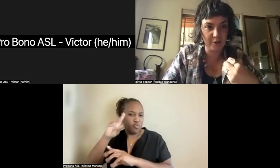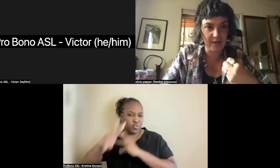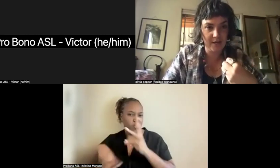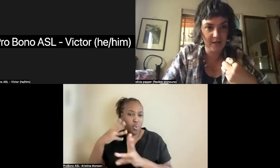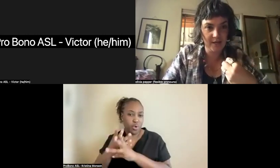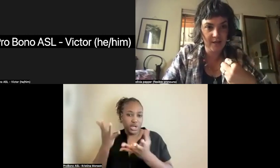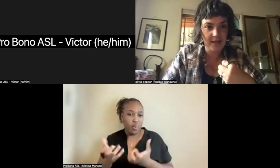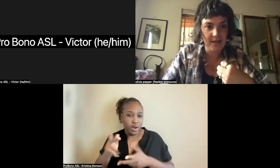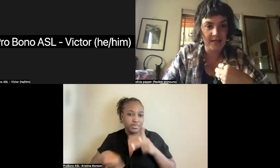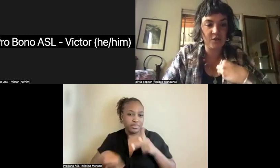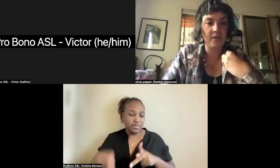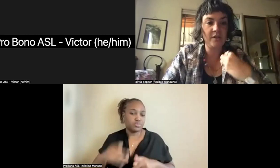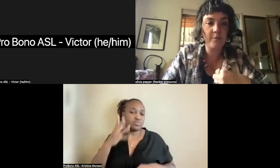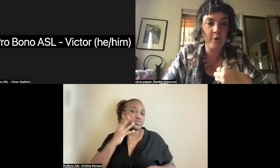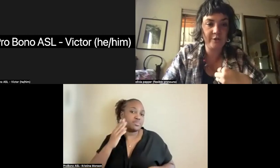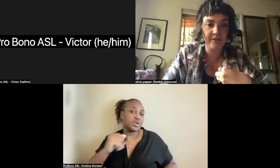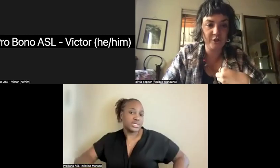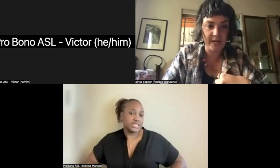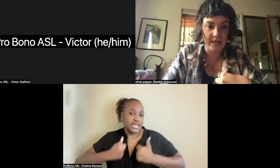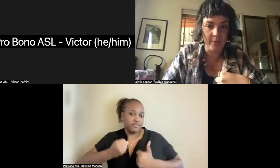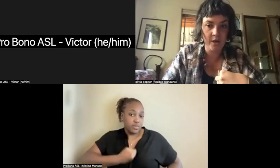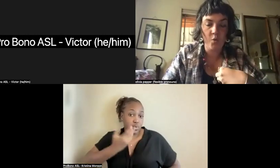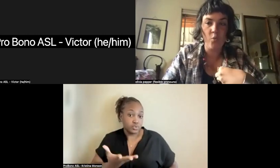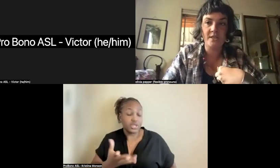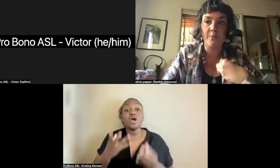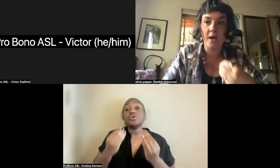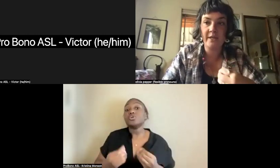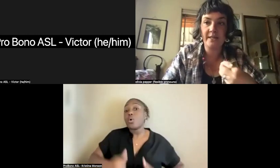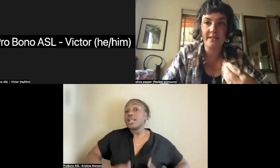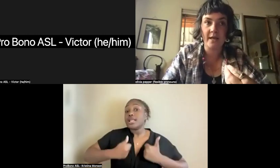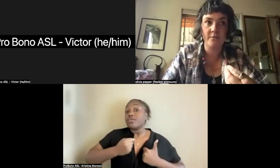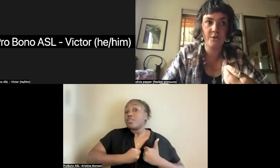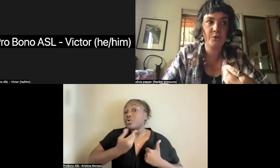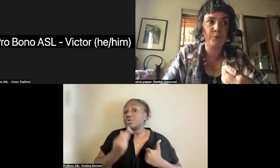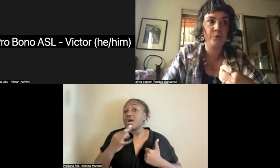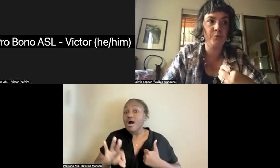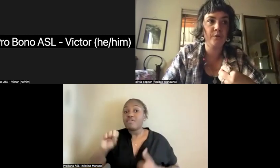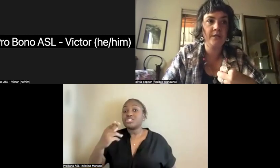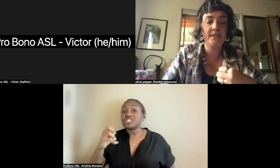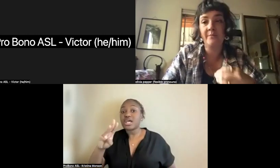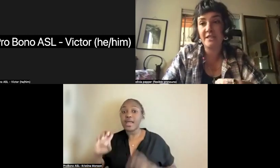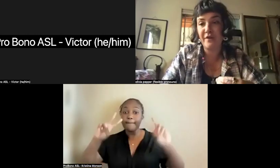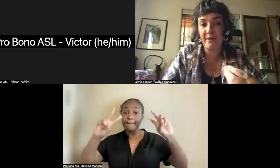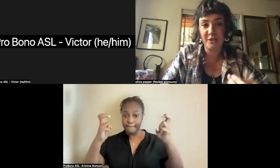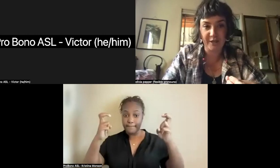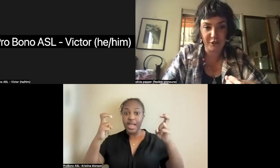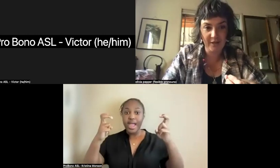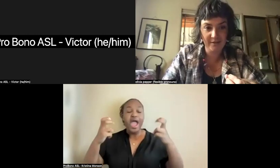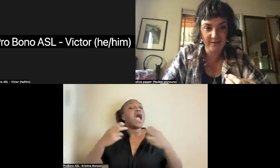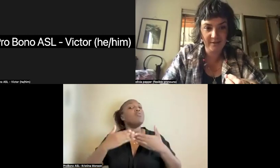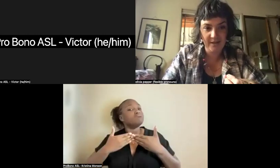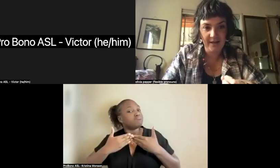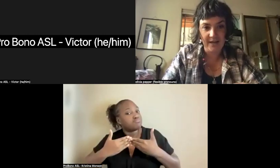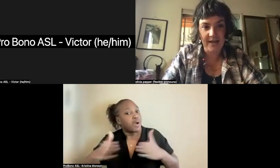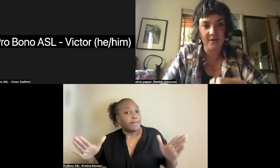poetry. And so the living poetry of shame was a public attempt to demystify menstruation